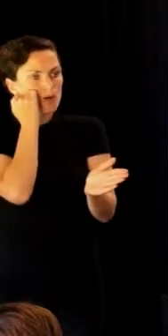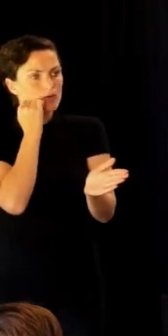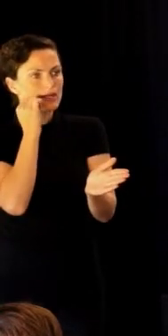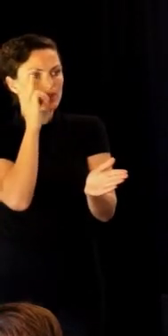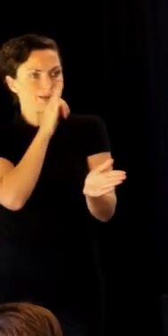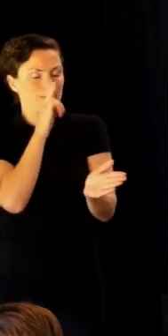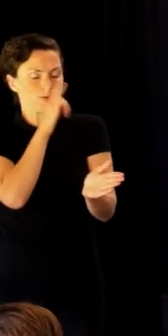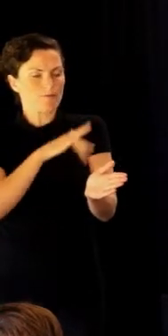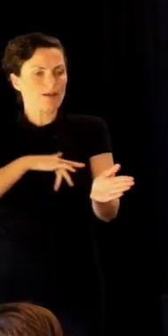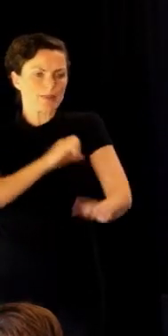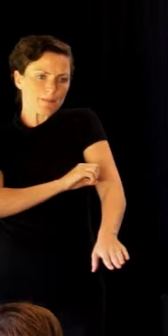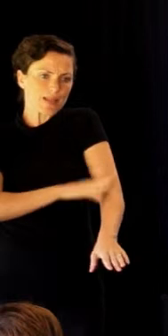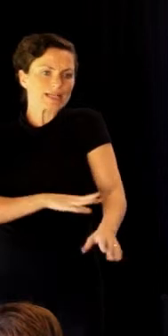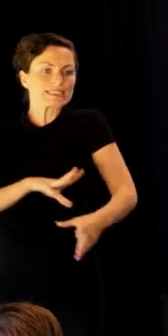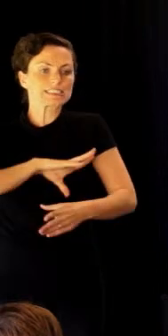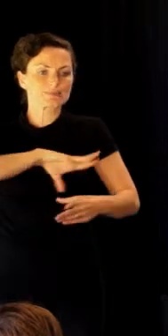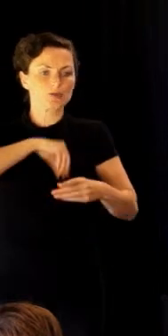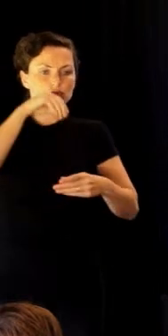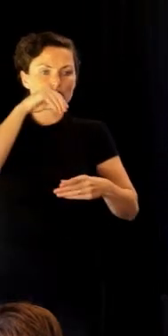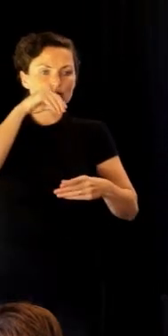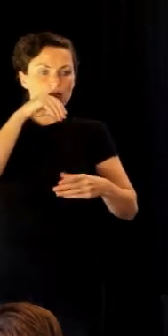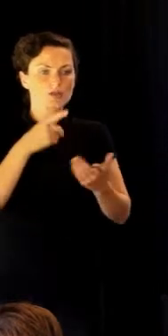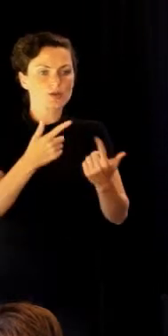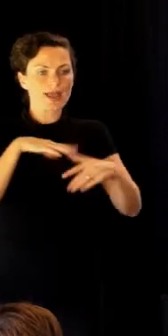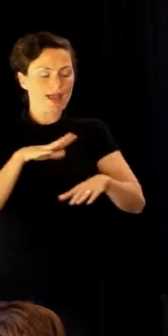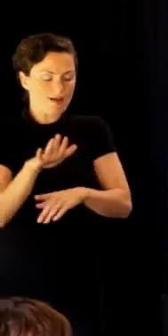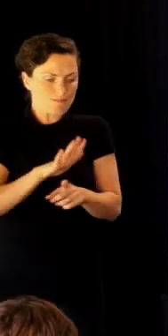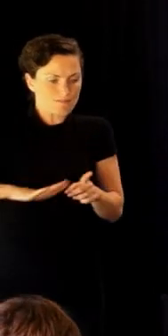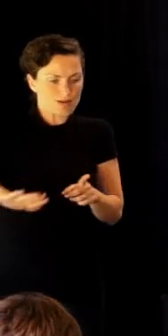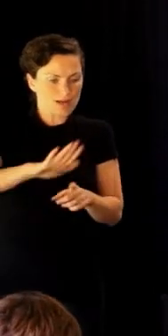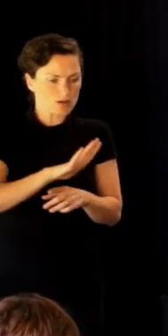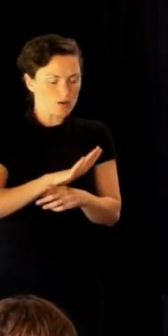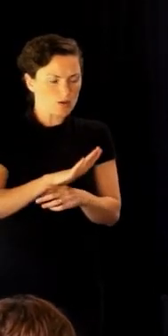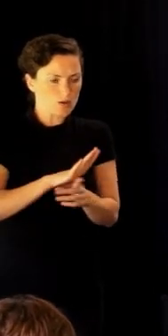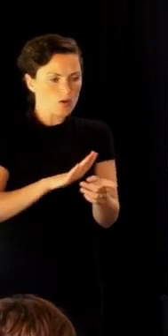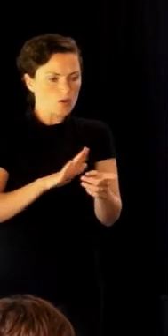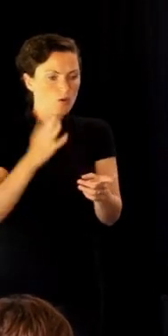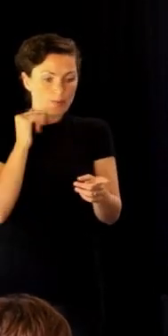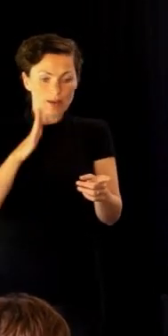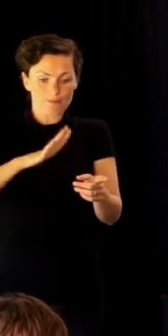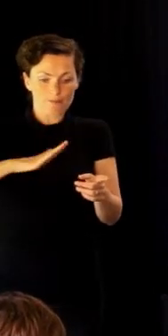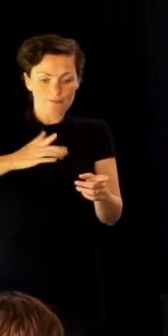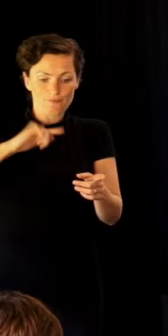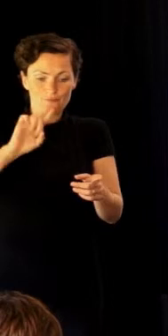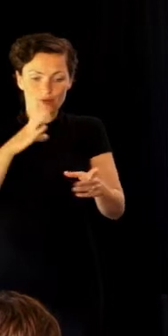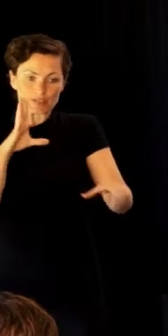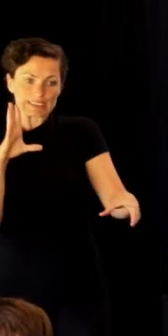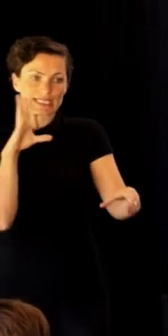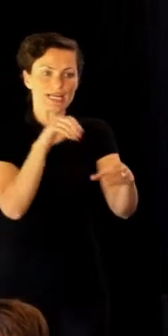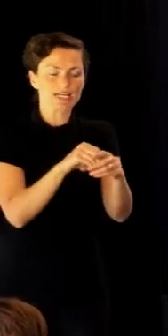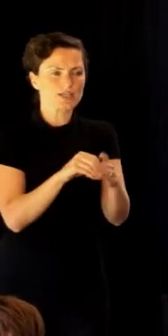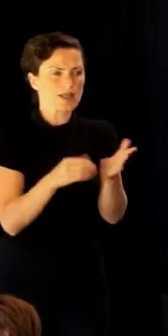is spiritual. So our whānau used, when our whānau first engaged, they're very kakamā about